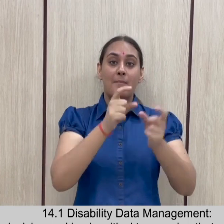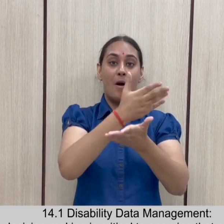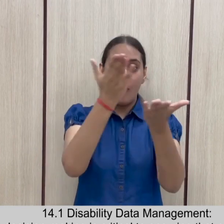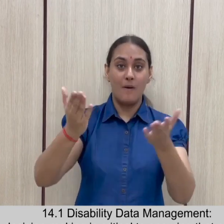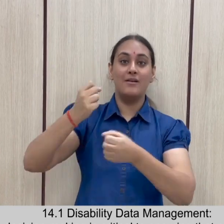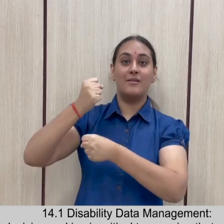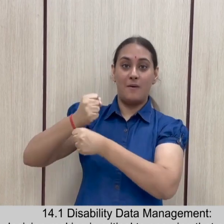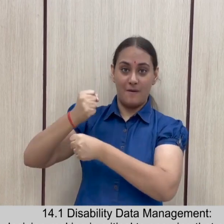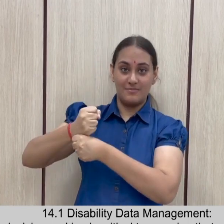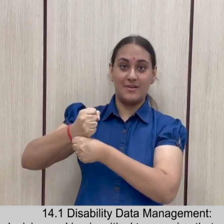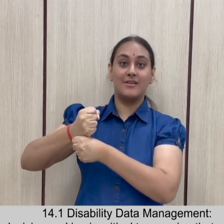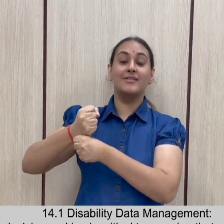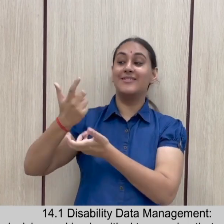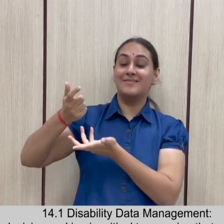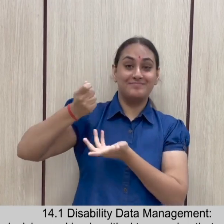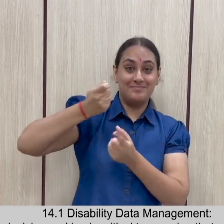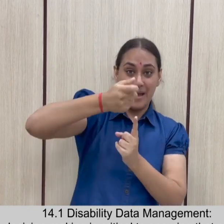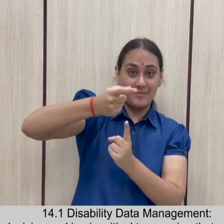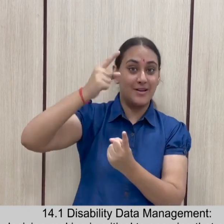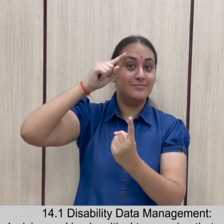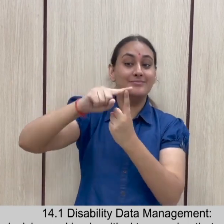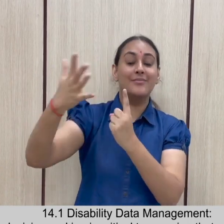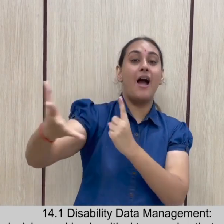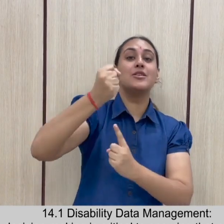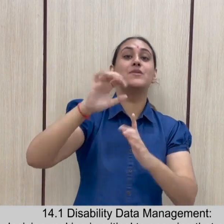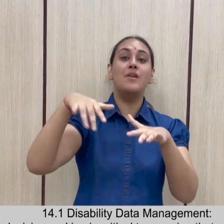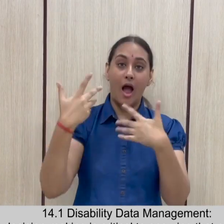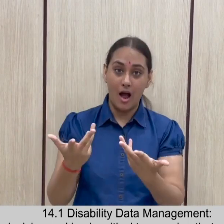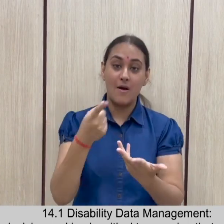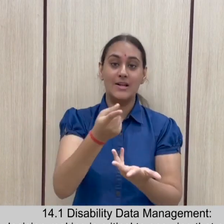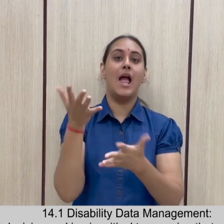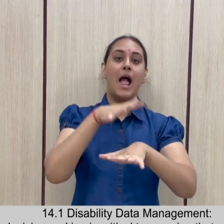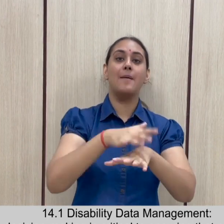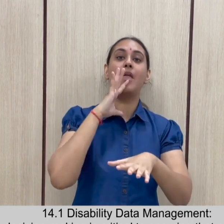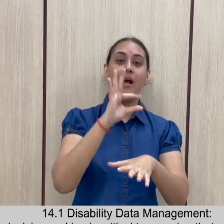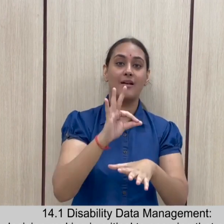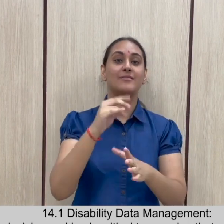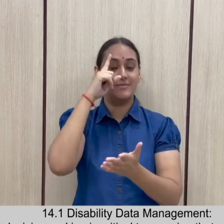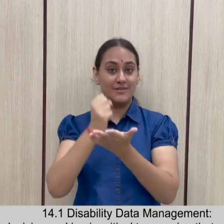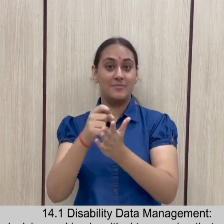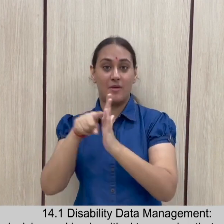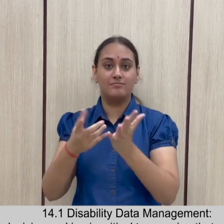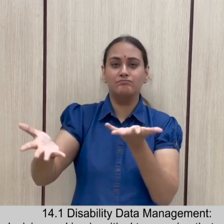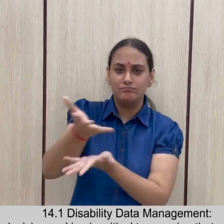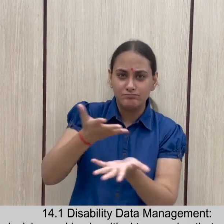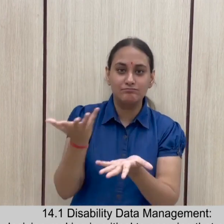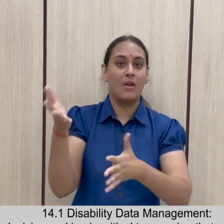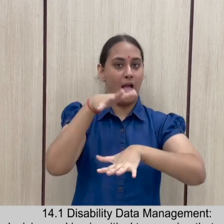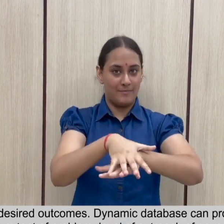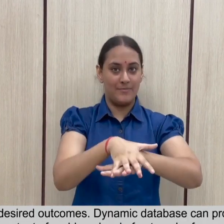14.1.1 Data-Driven Decision Making is critical to ensuring that public funds spent by the government